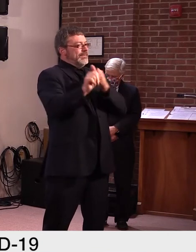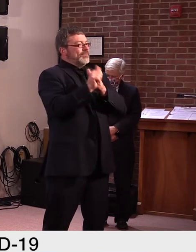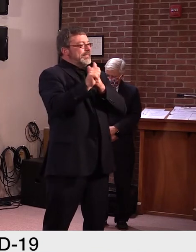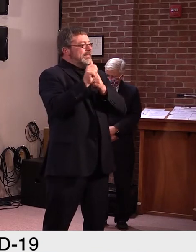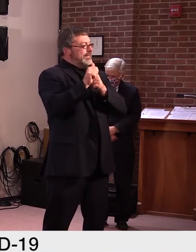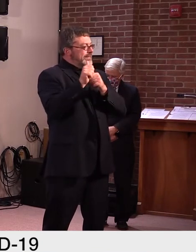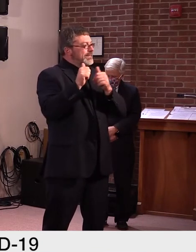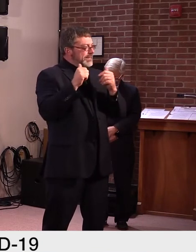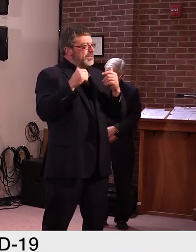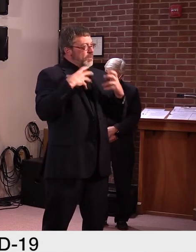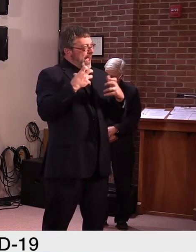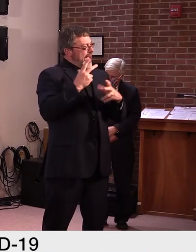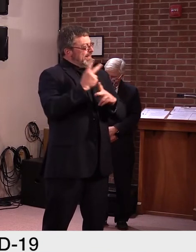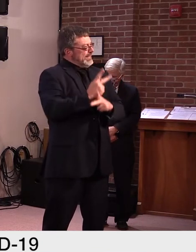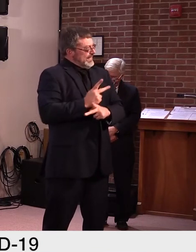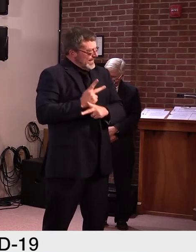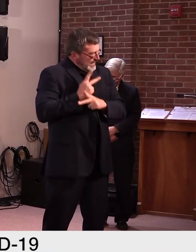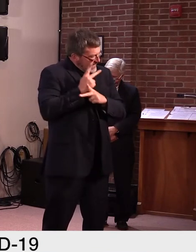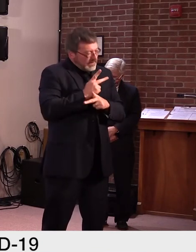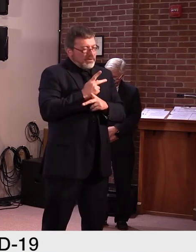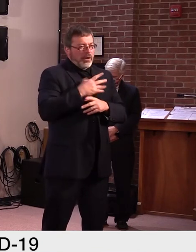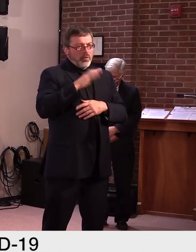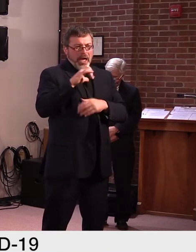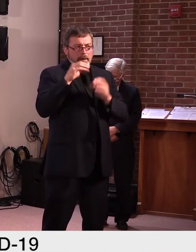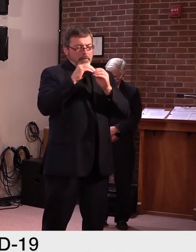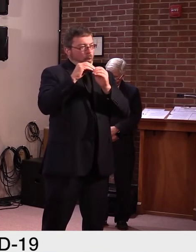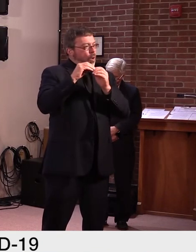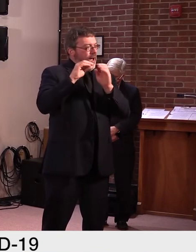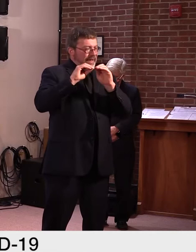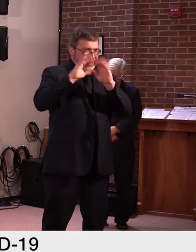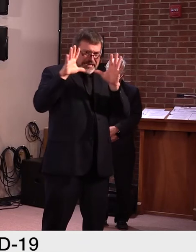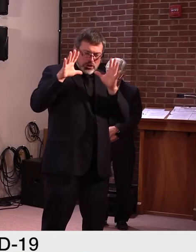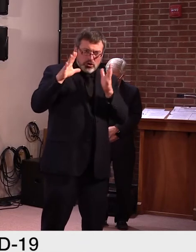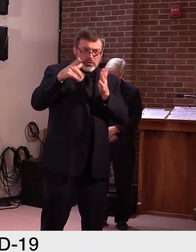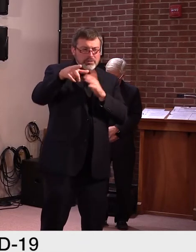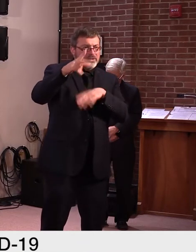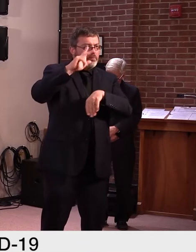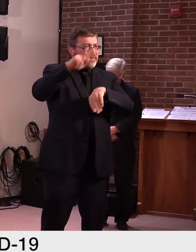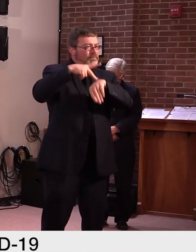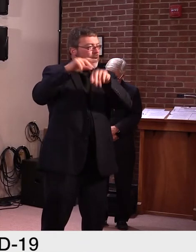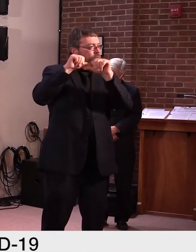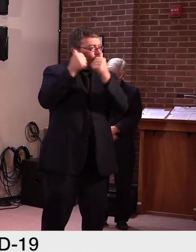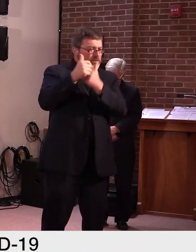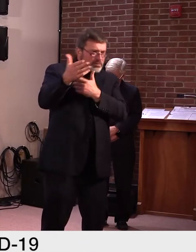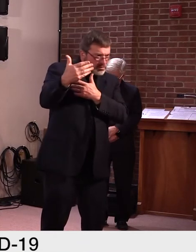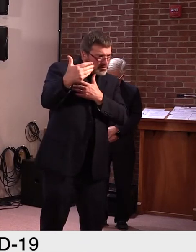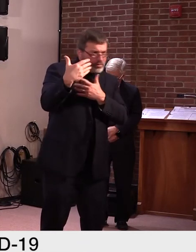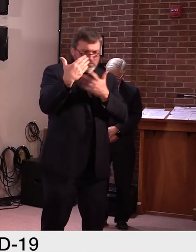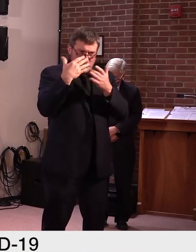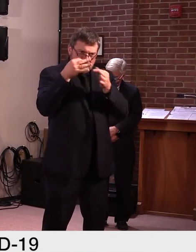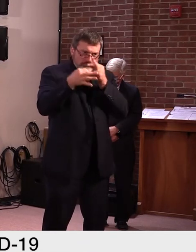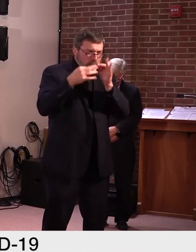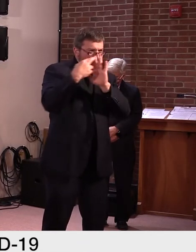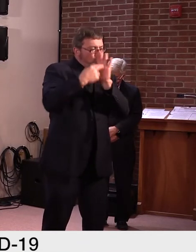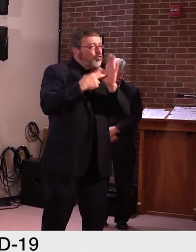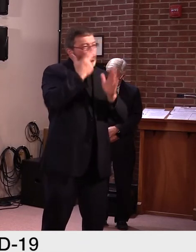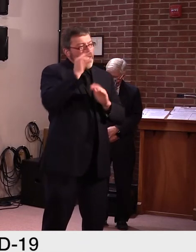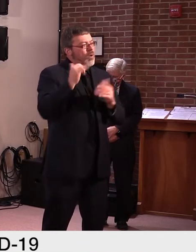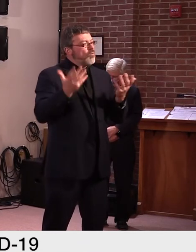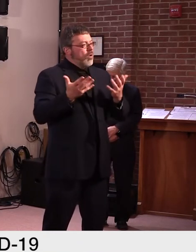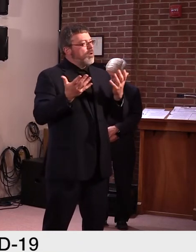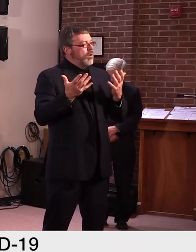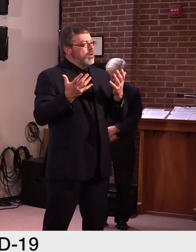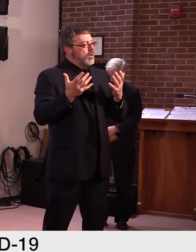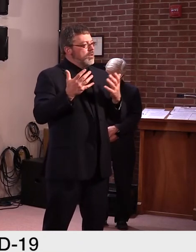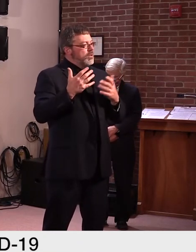additional clarity and how to proceed. But I can't, I can't really predict, um, how this will unfold, but, um, Dr. Ledean and, uh, his team and our team will get together early next